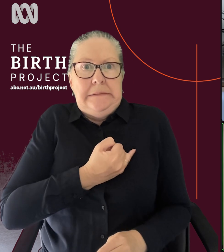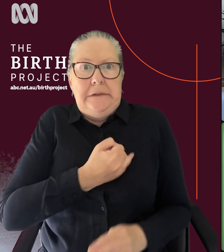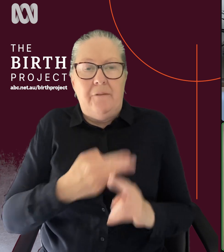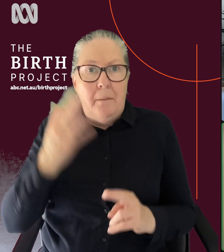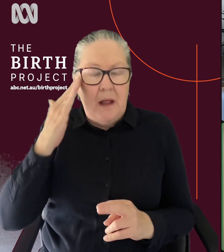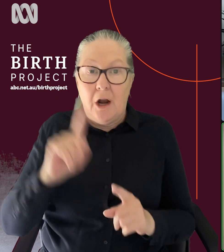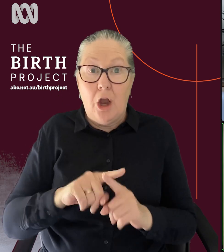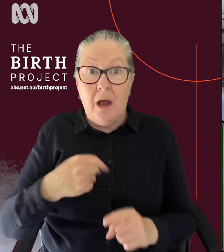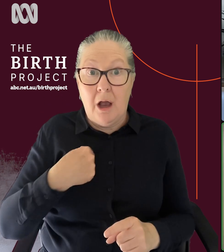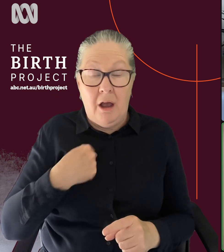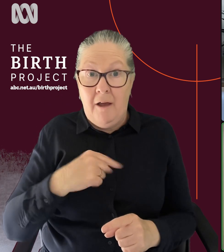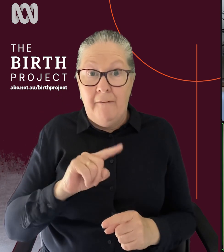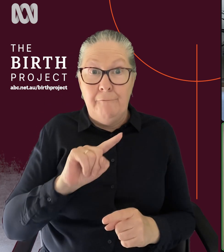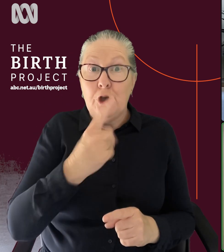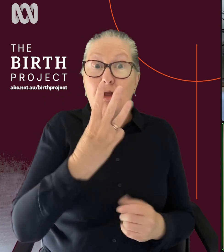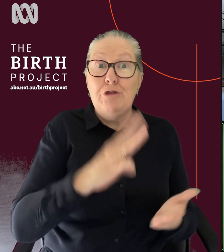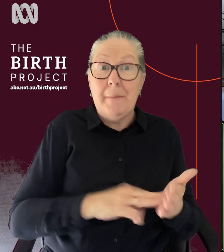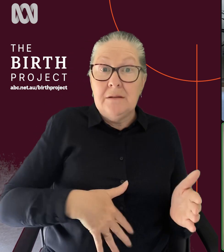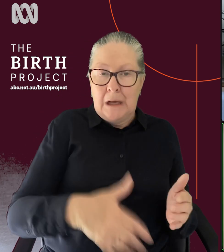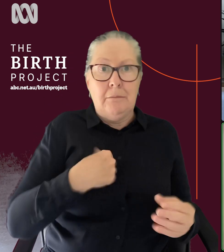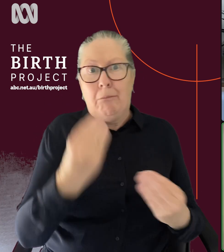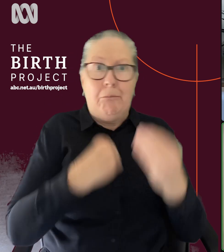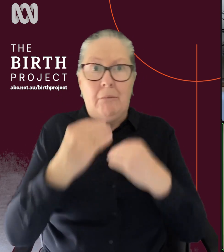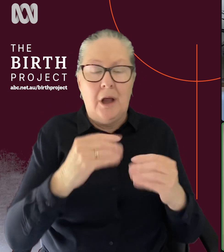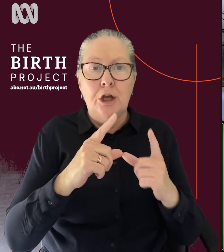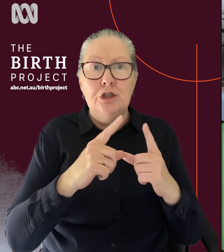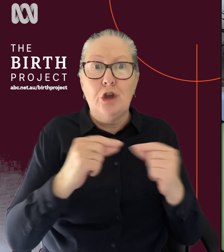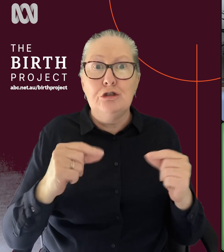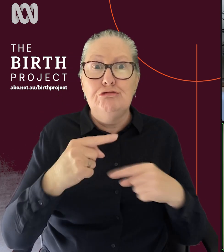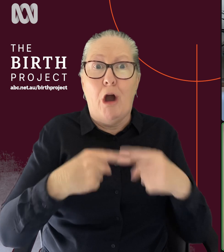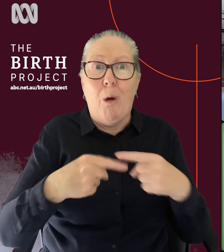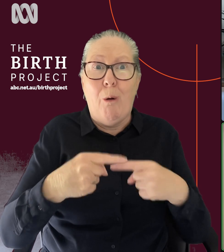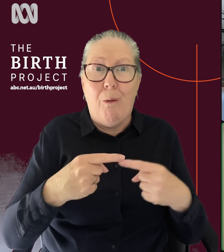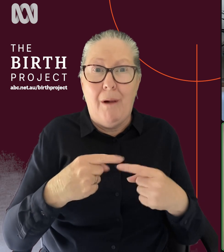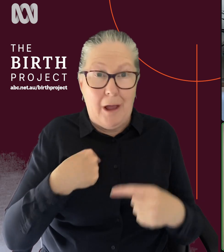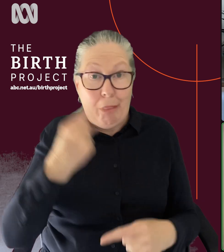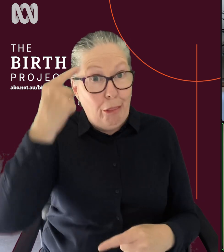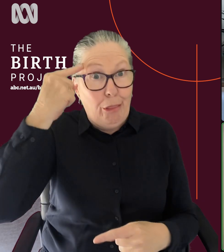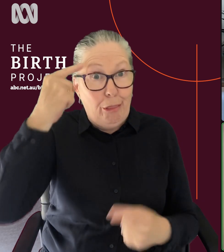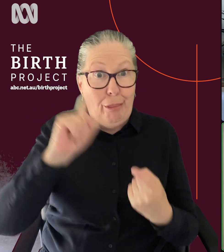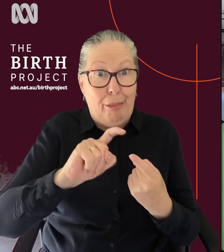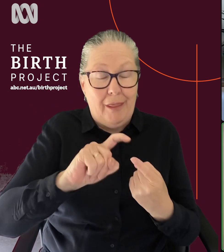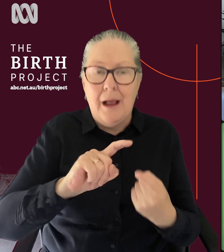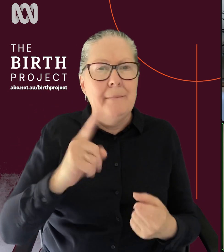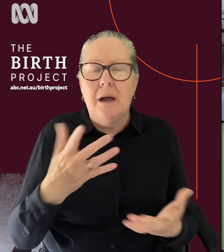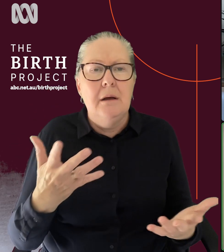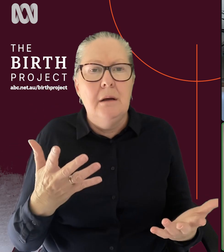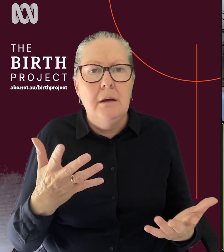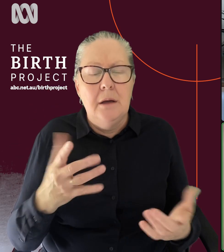only sausage rolls for my first trimester because it's all I could think of. Um, yeah, but it's, it's hard. And I think the same comes to, you suddenly